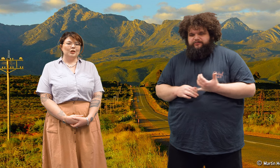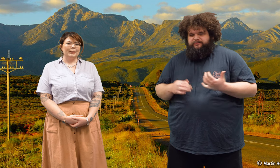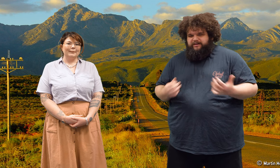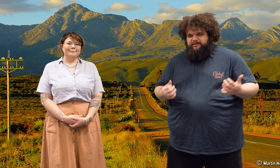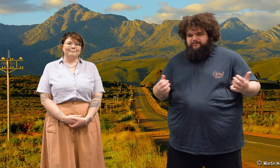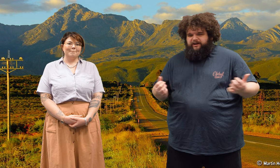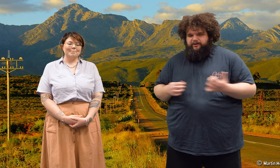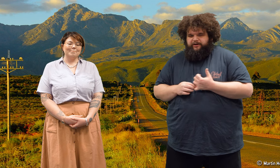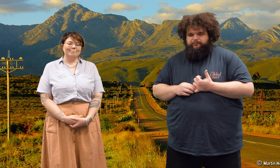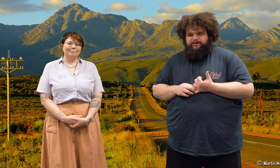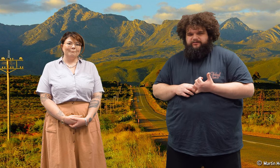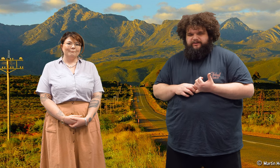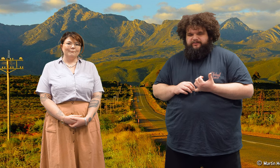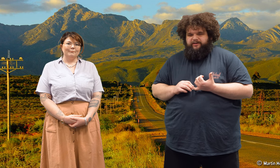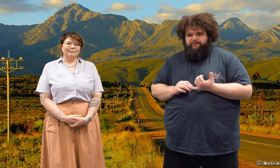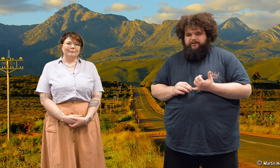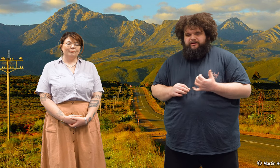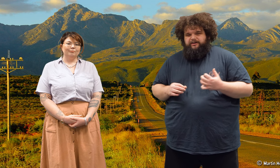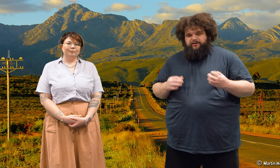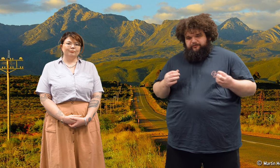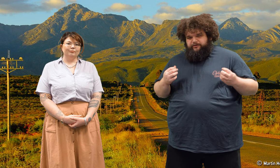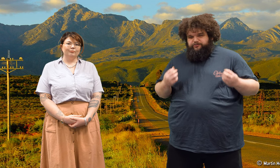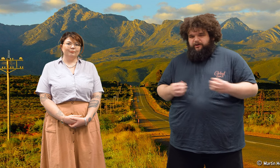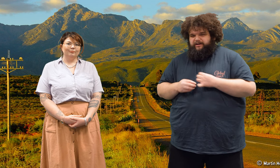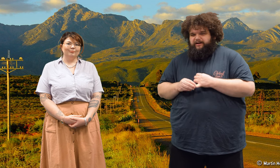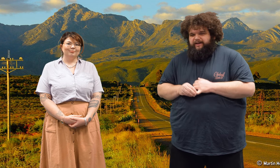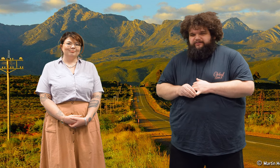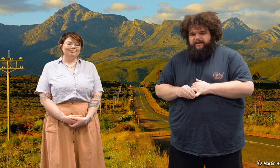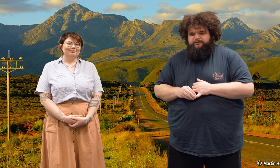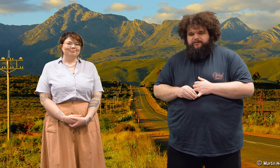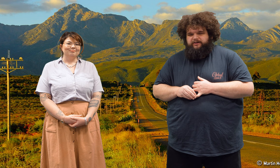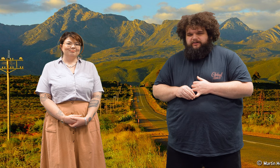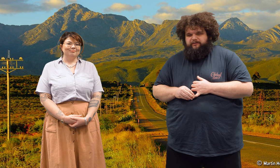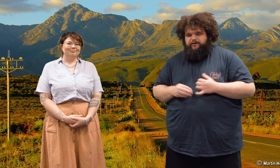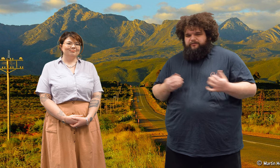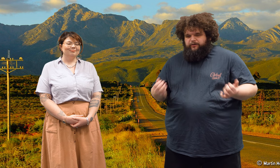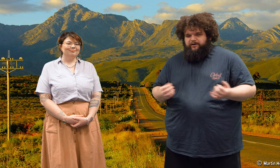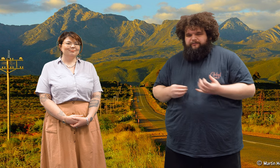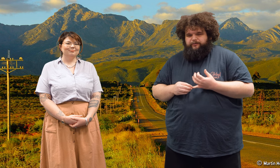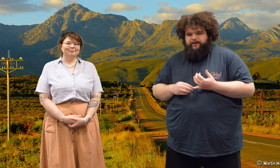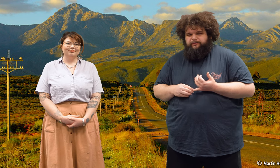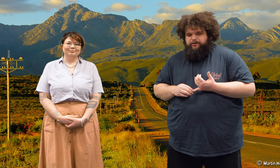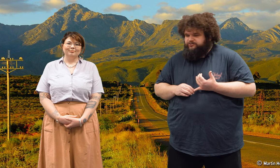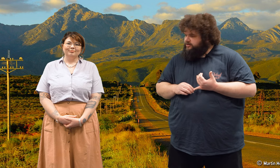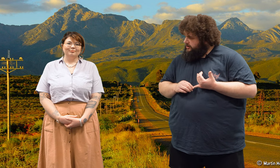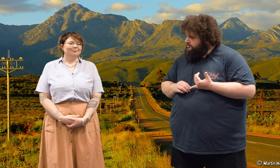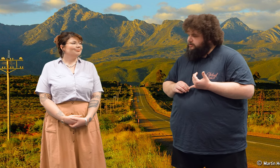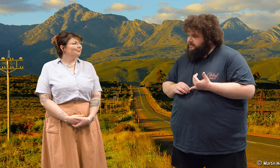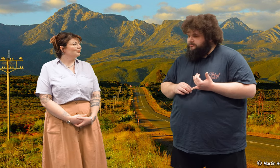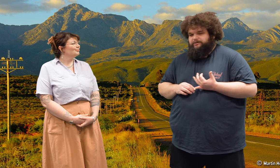distinctive and iconic regions in South Africa, known for its striking landscapes, diverse flora and fauna, and rich geological history.